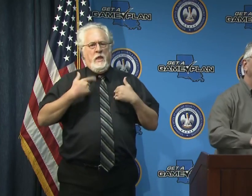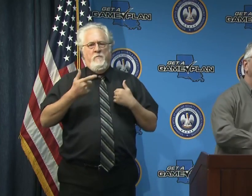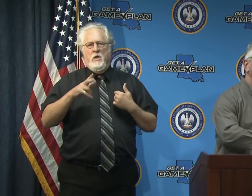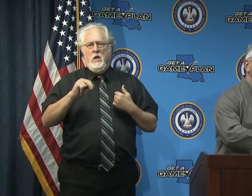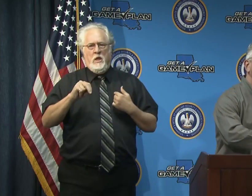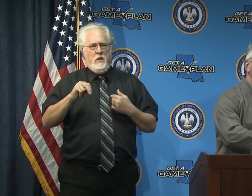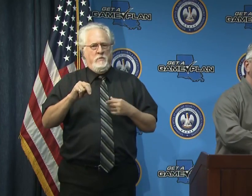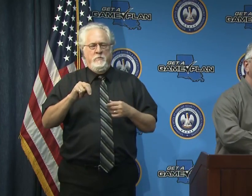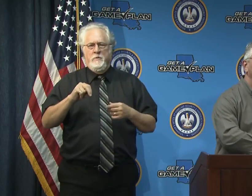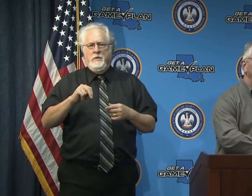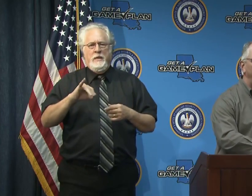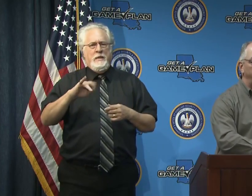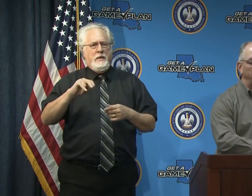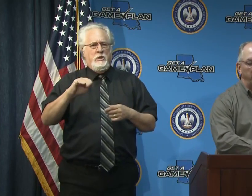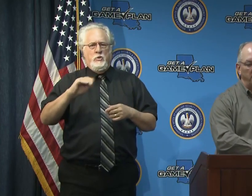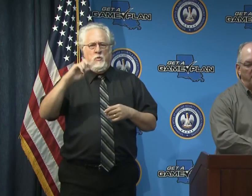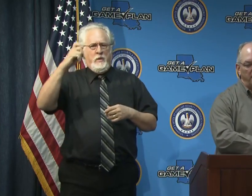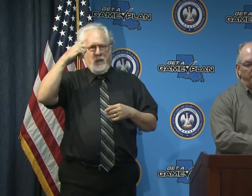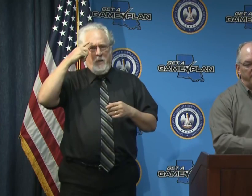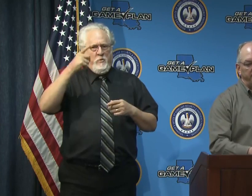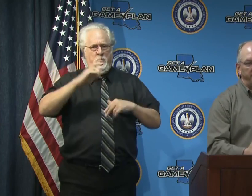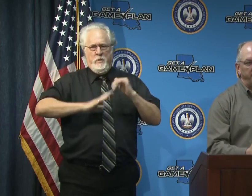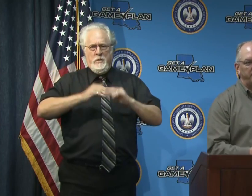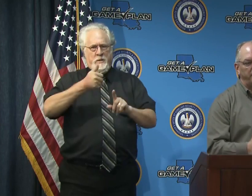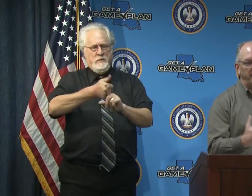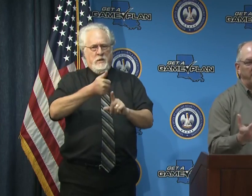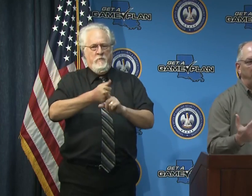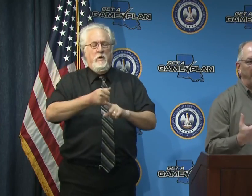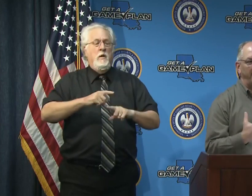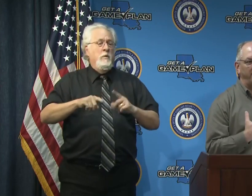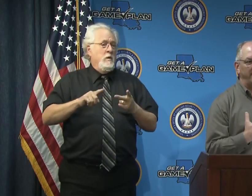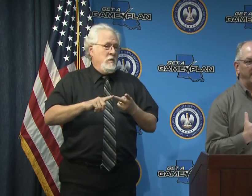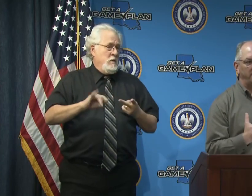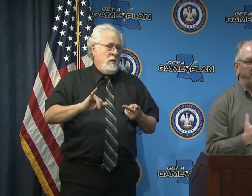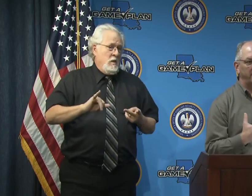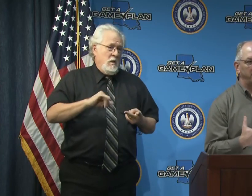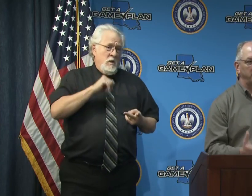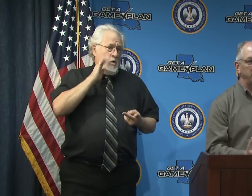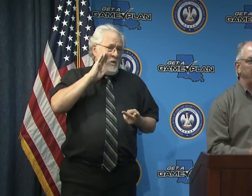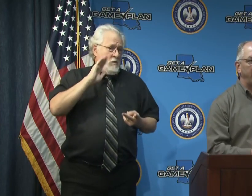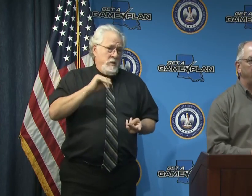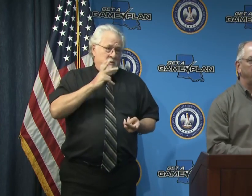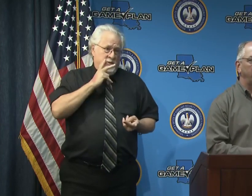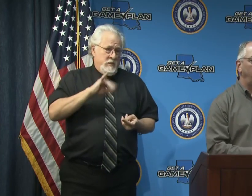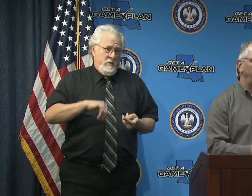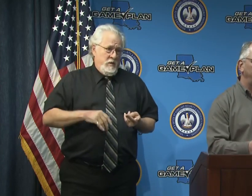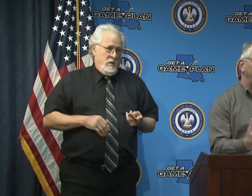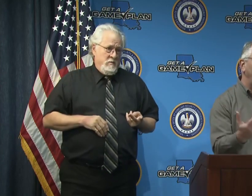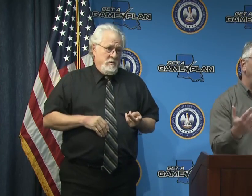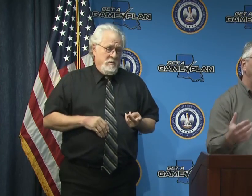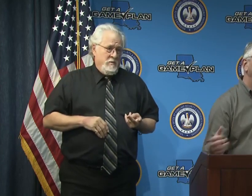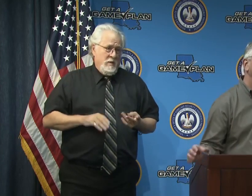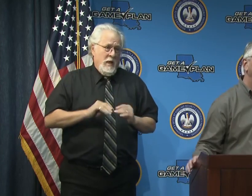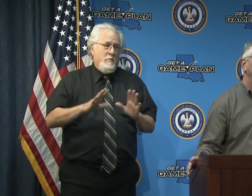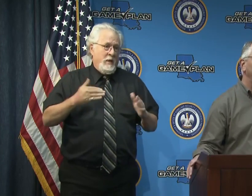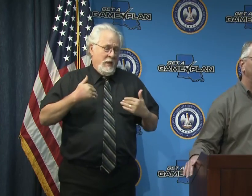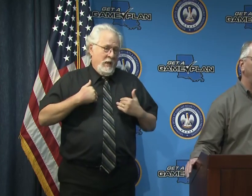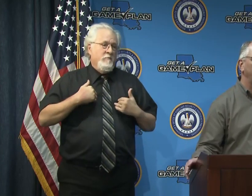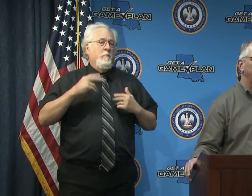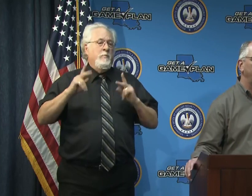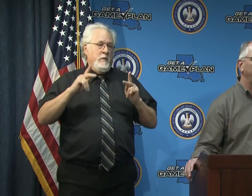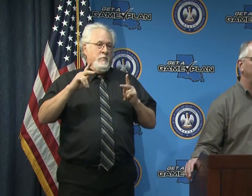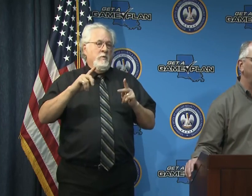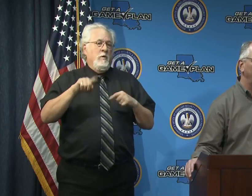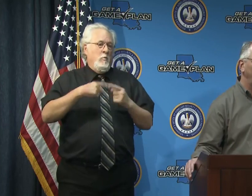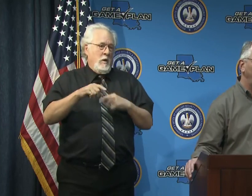a weapon like that in into the capitol but but number two like you i don't expect to see that obviously we have some individuals